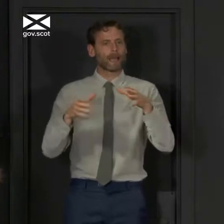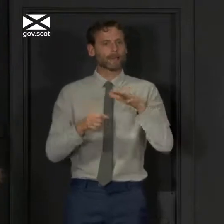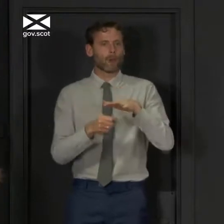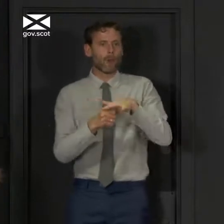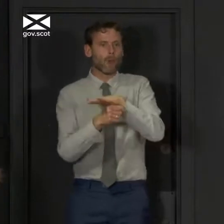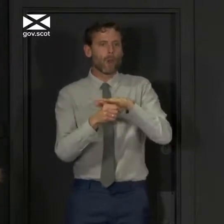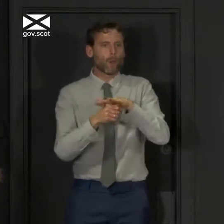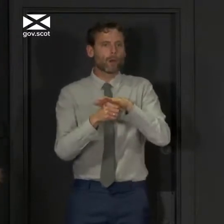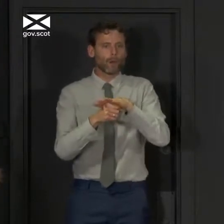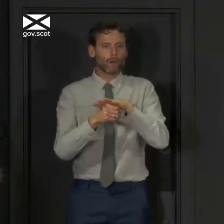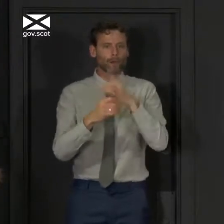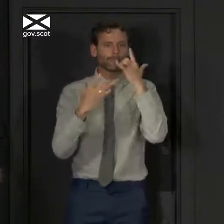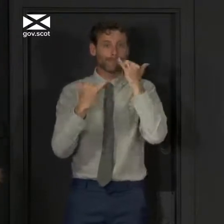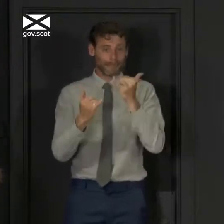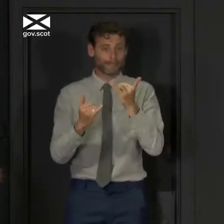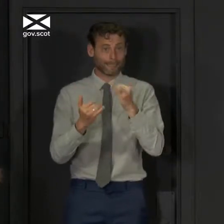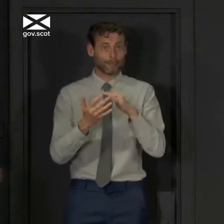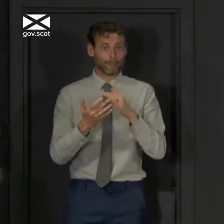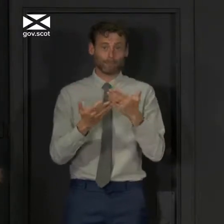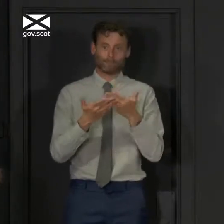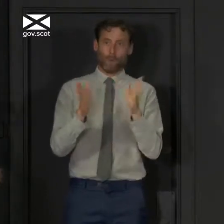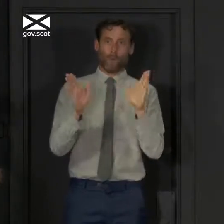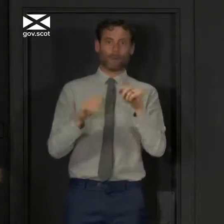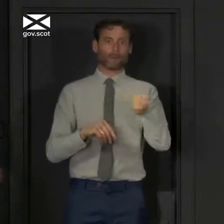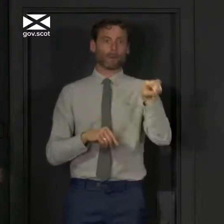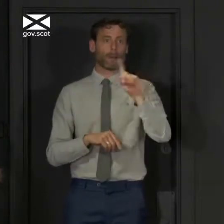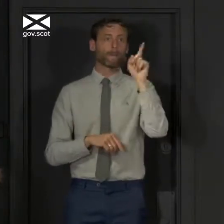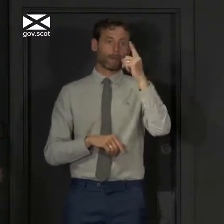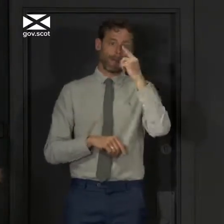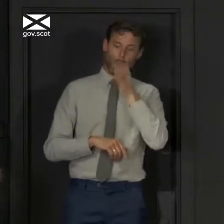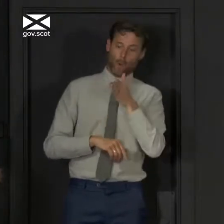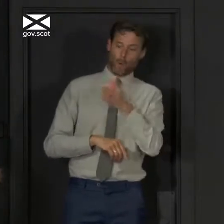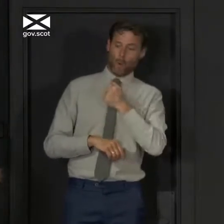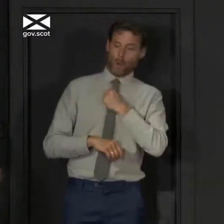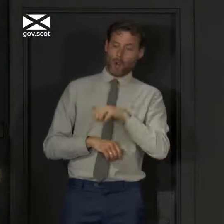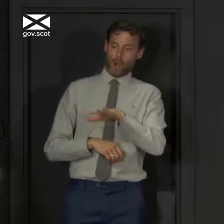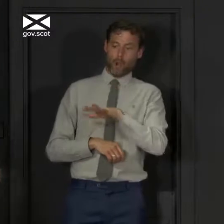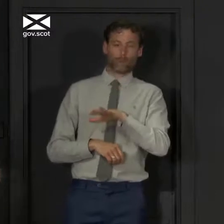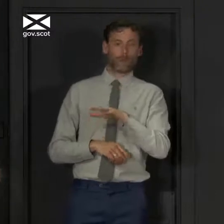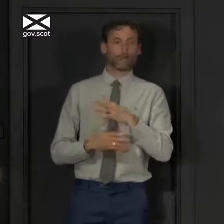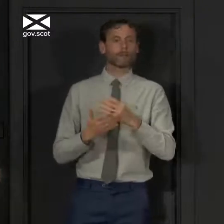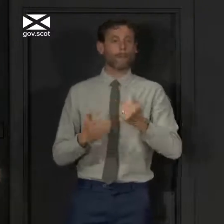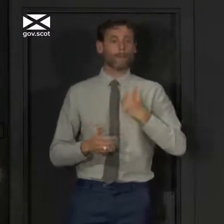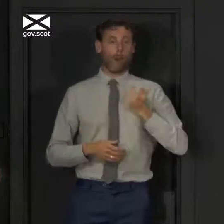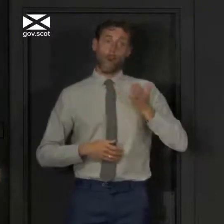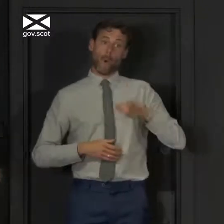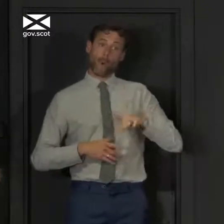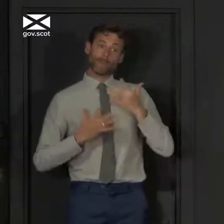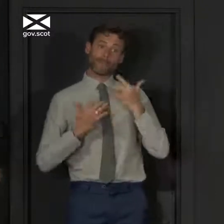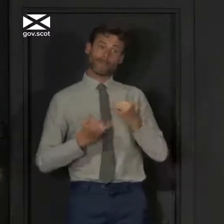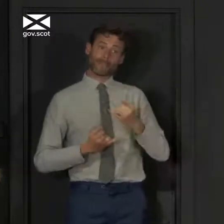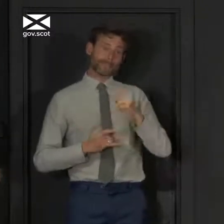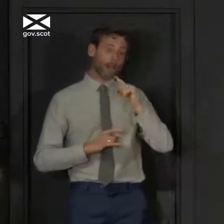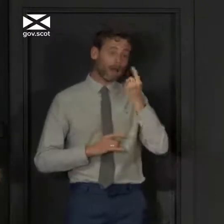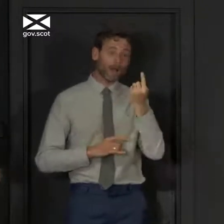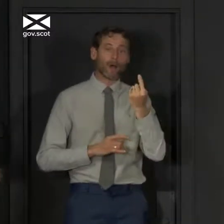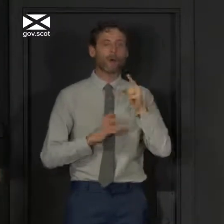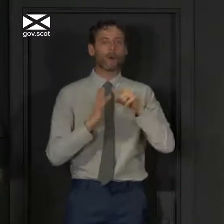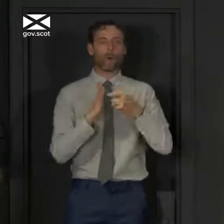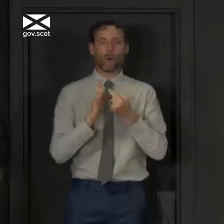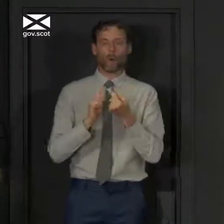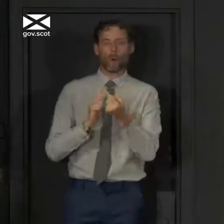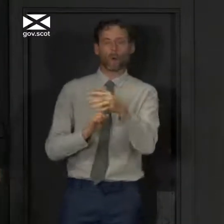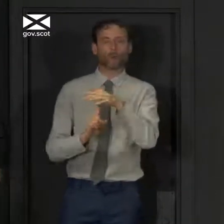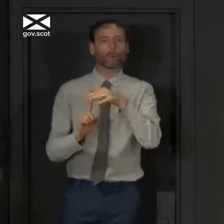to testing so that people have more opportunities to get tested at home or in their local community. And by that, I don't mean home testing